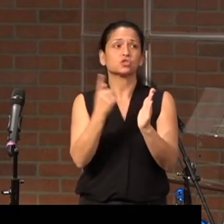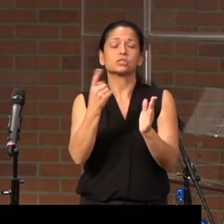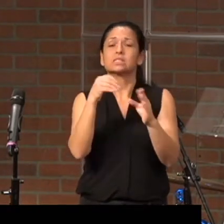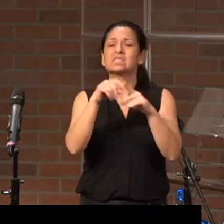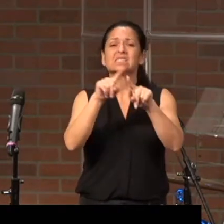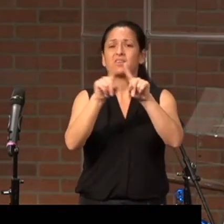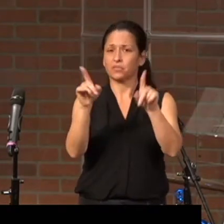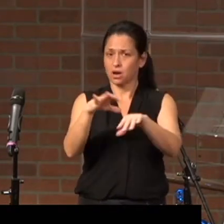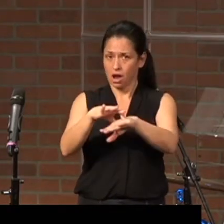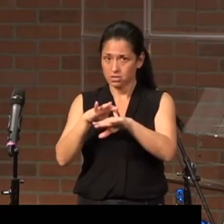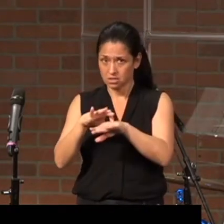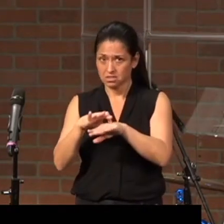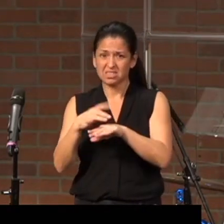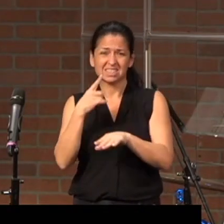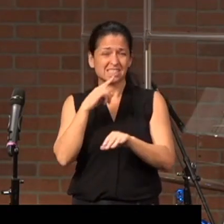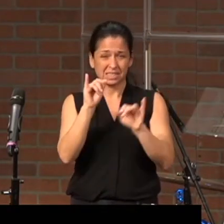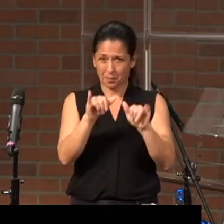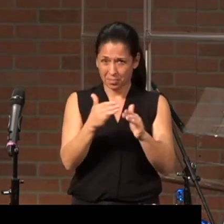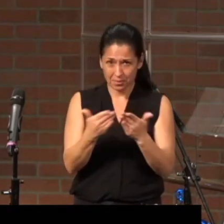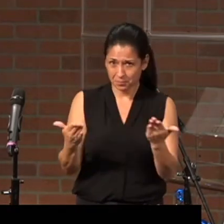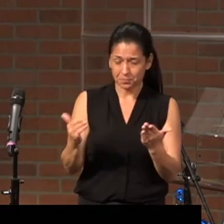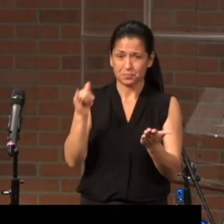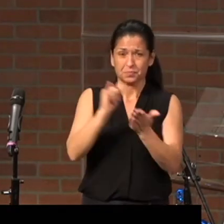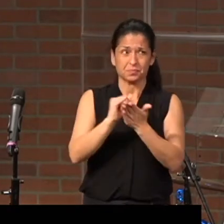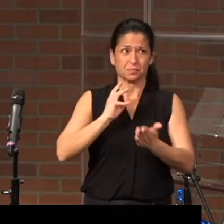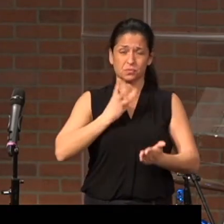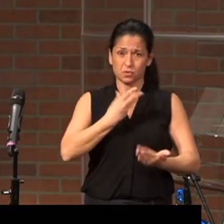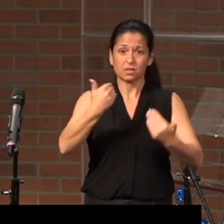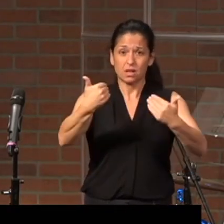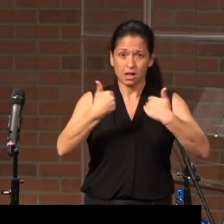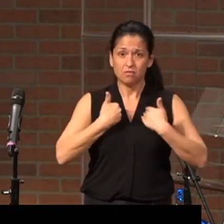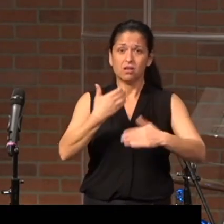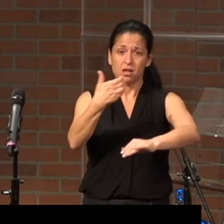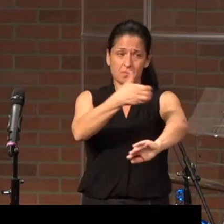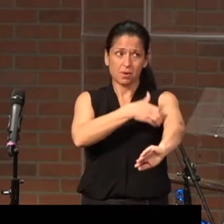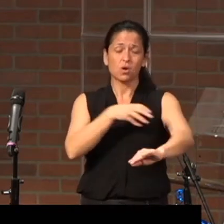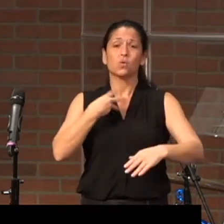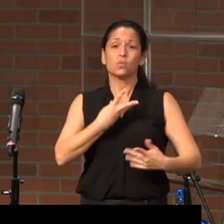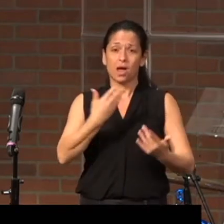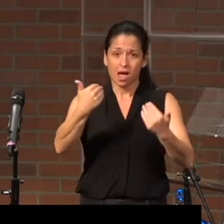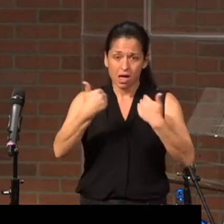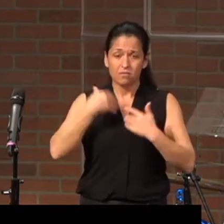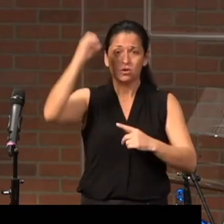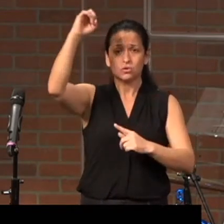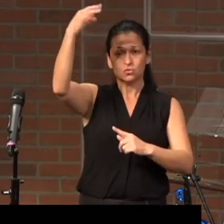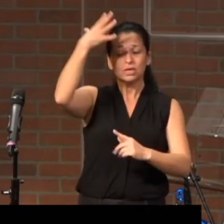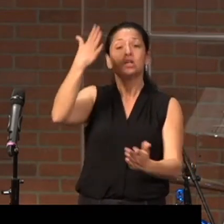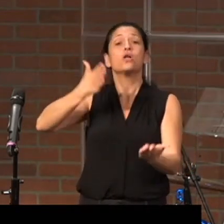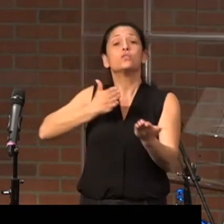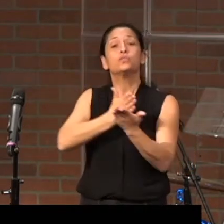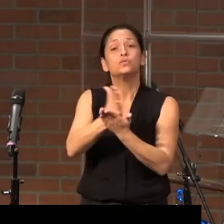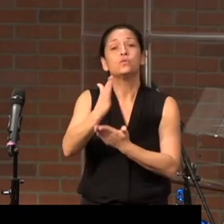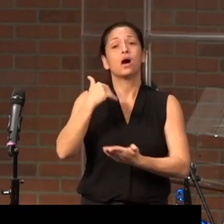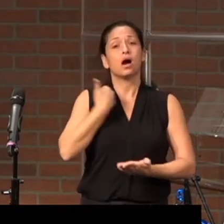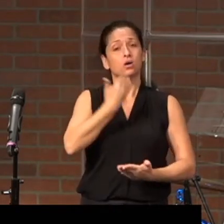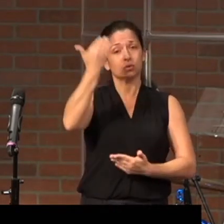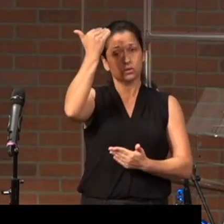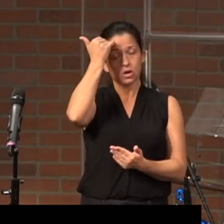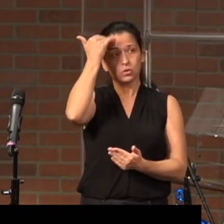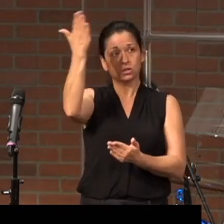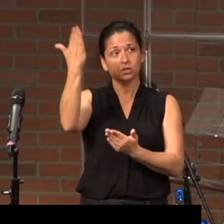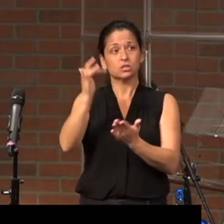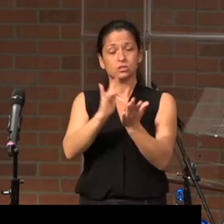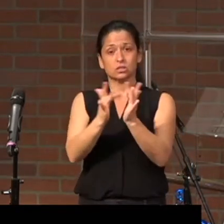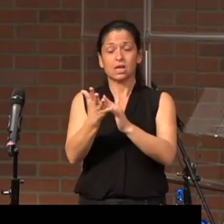different context, that we have power, we have grace through our knowing Jesus.